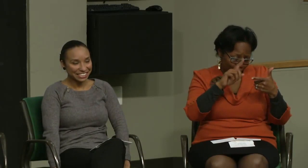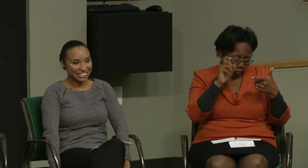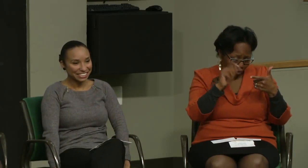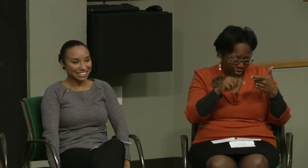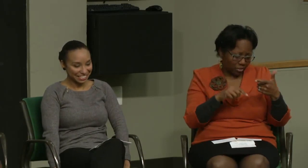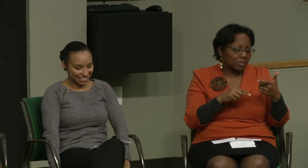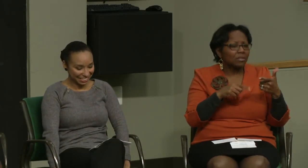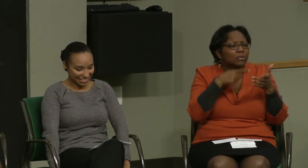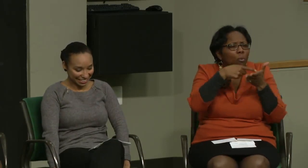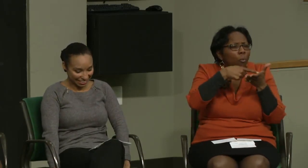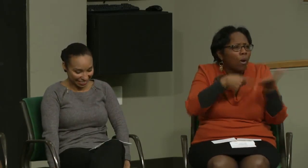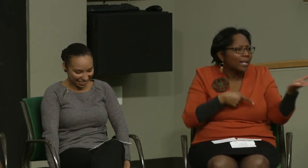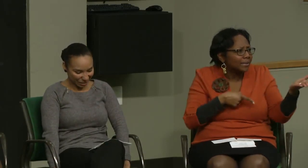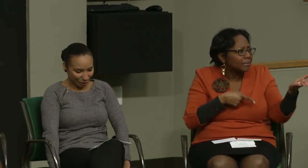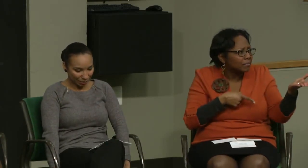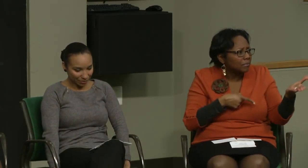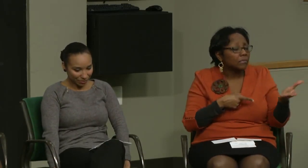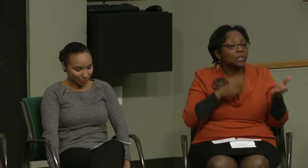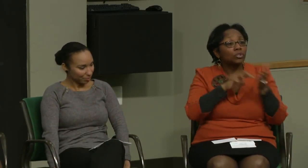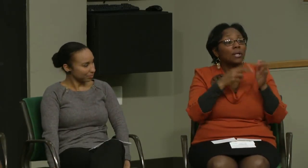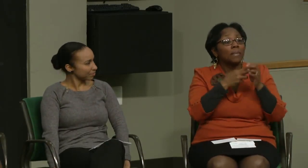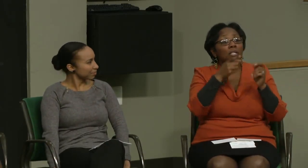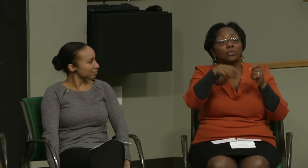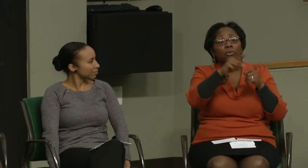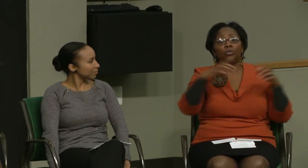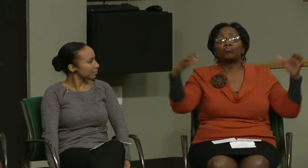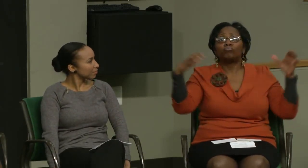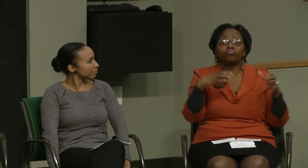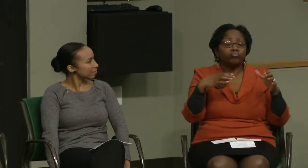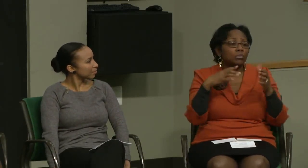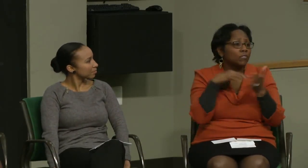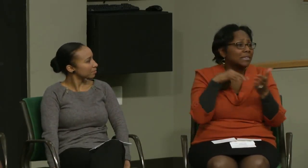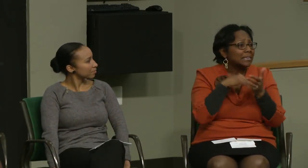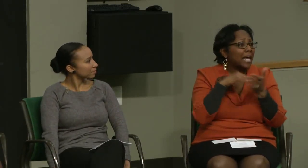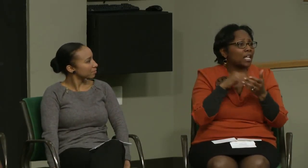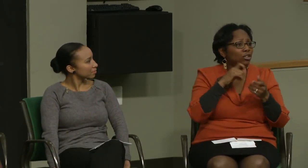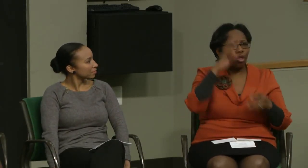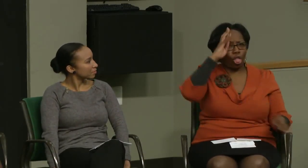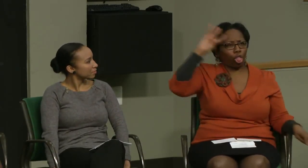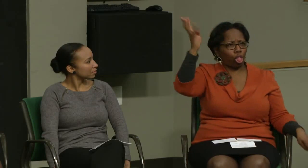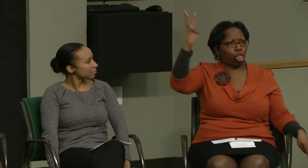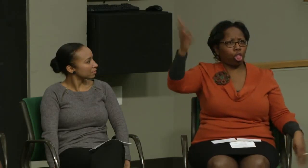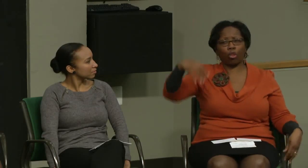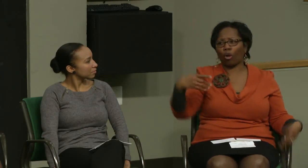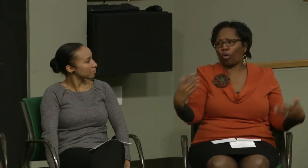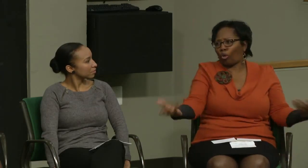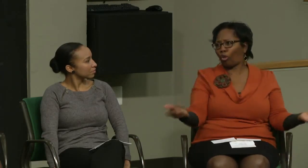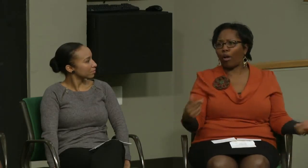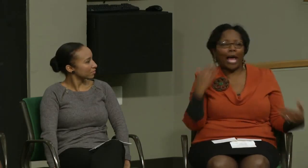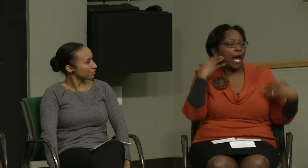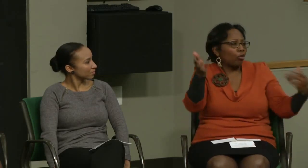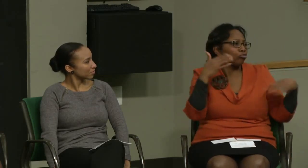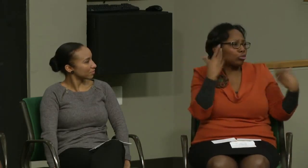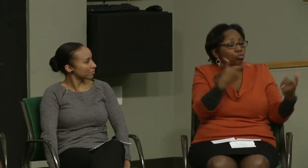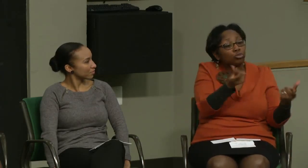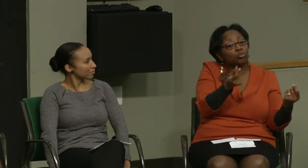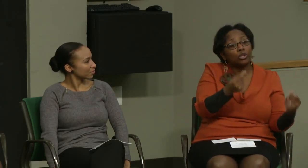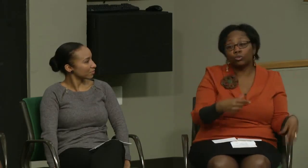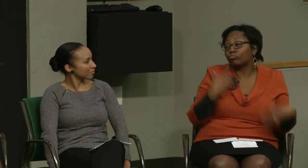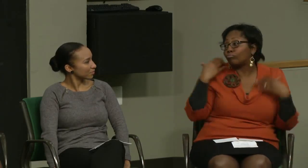Next, another question is, what? So, it means when you come together to study, you don't want to just